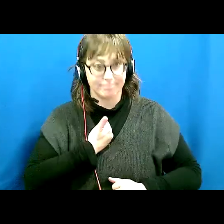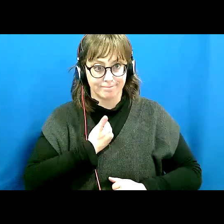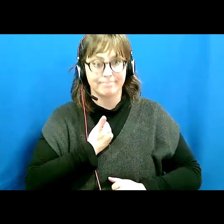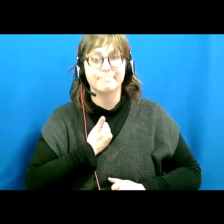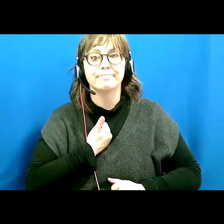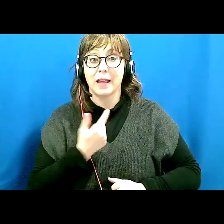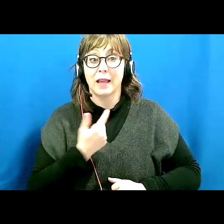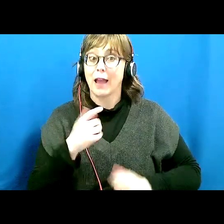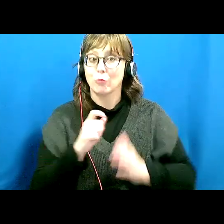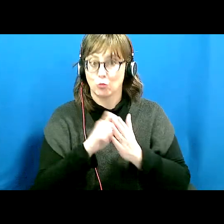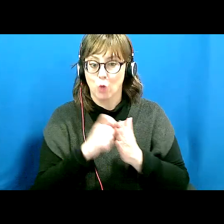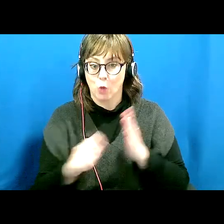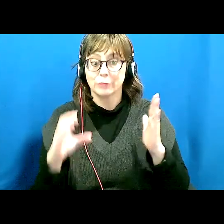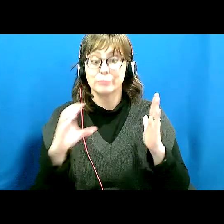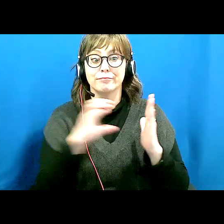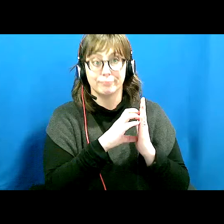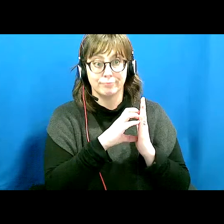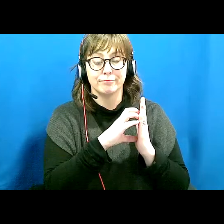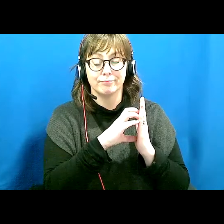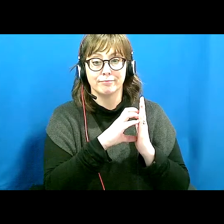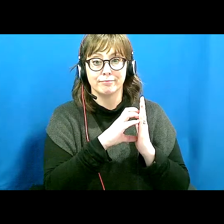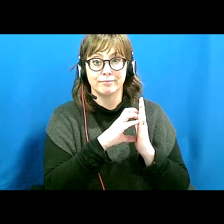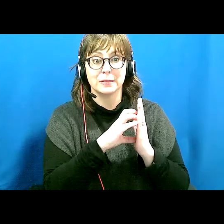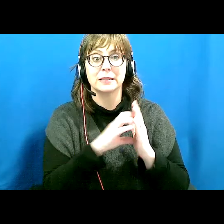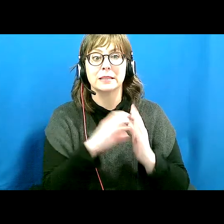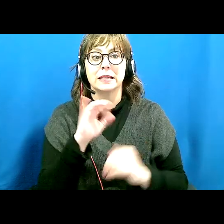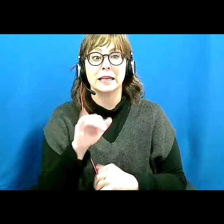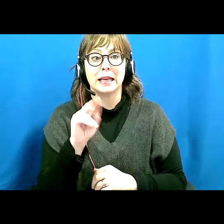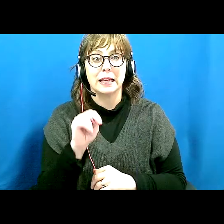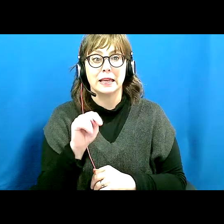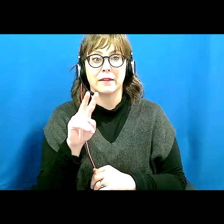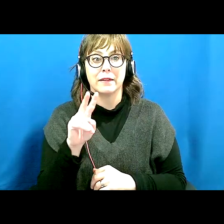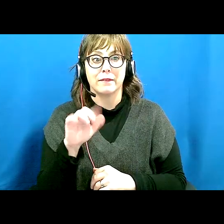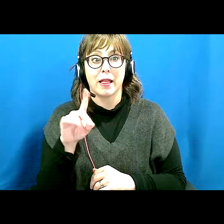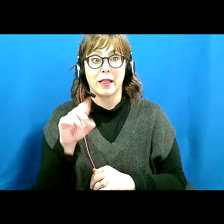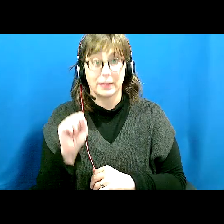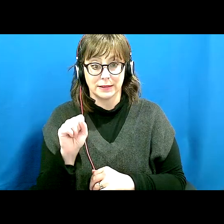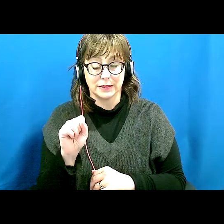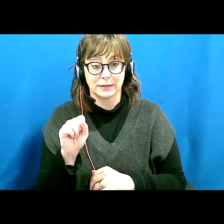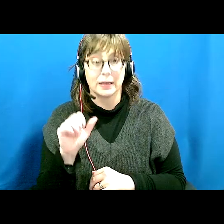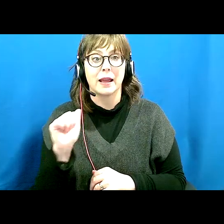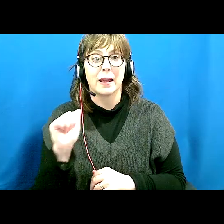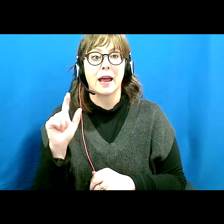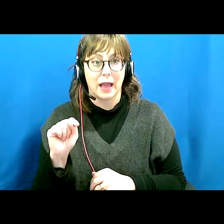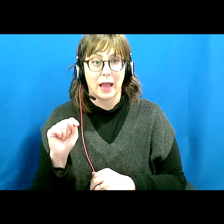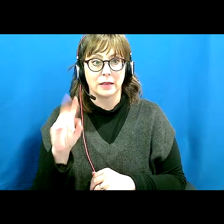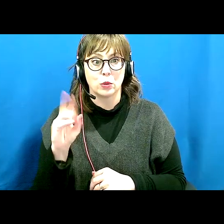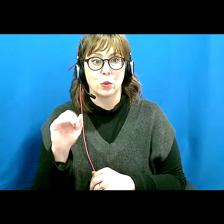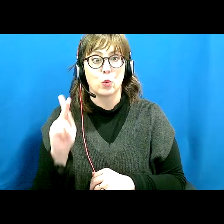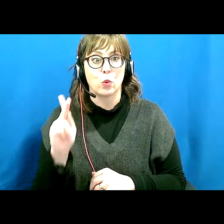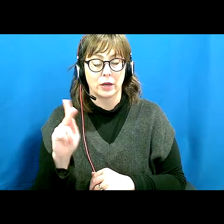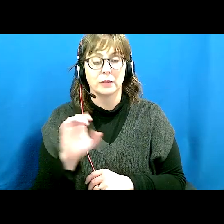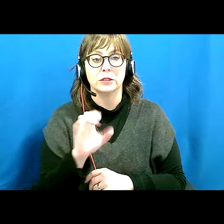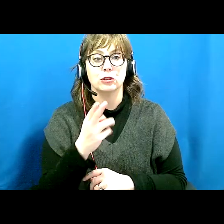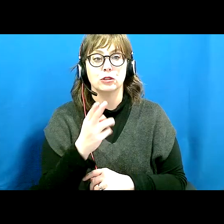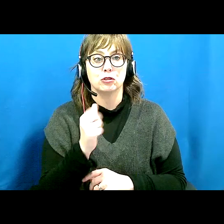chapter in this book, and it's called Invalids at Work, Charles Darwin,